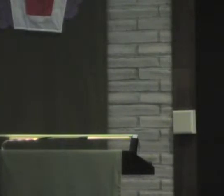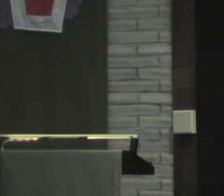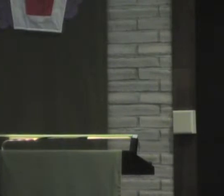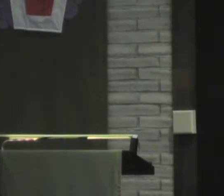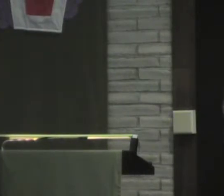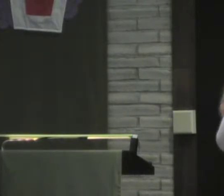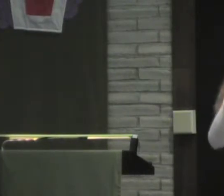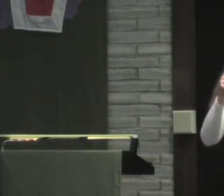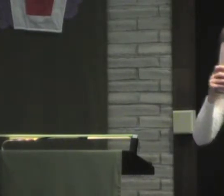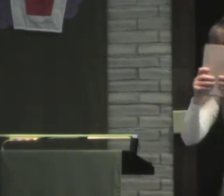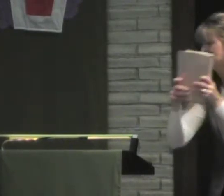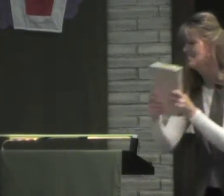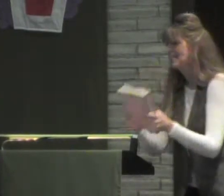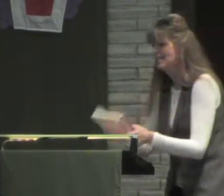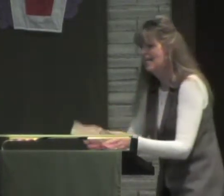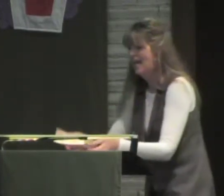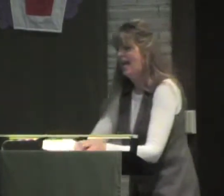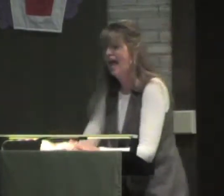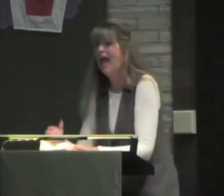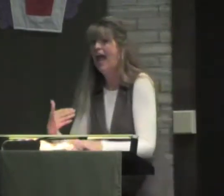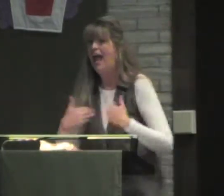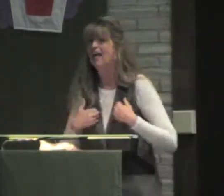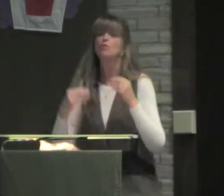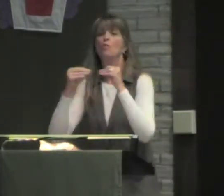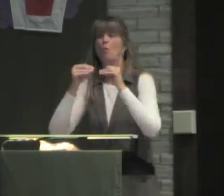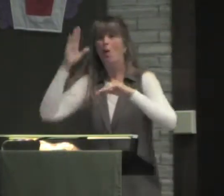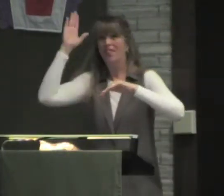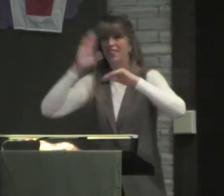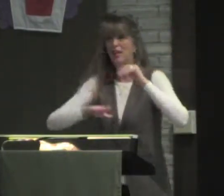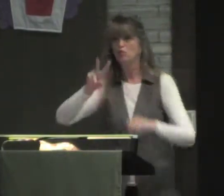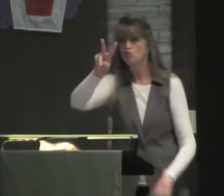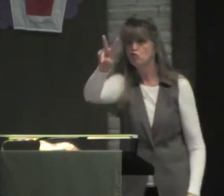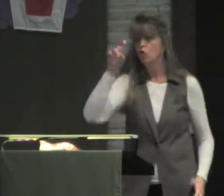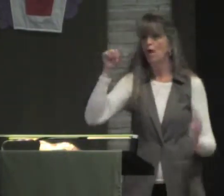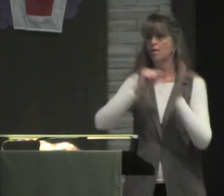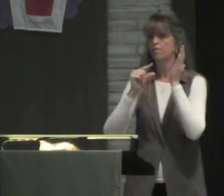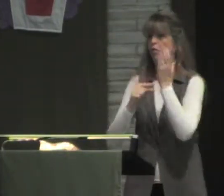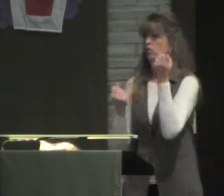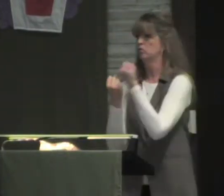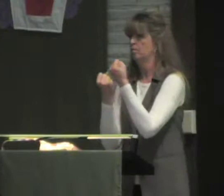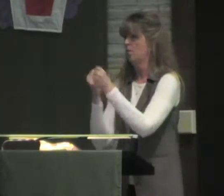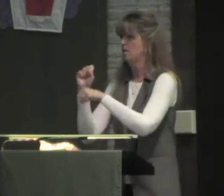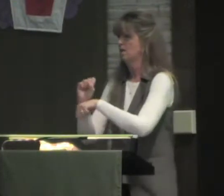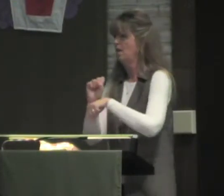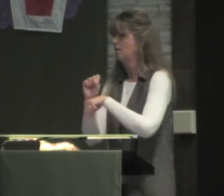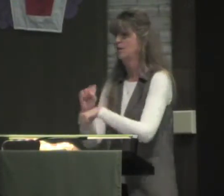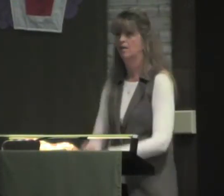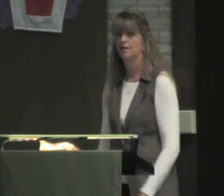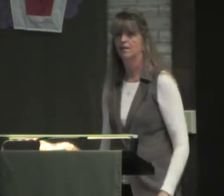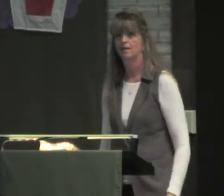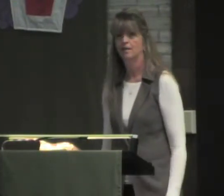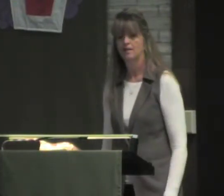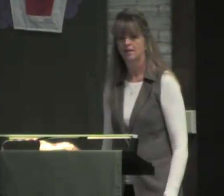more than 200 verses